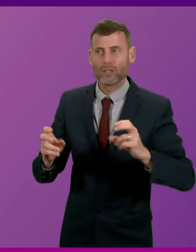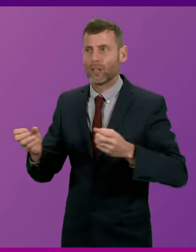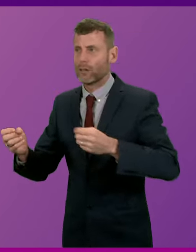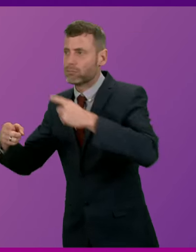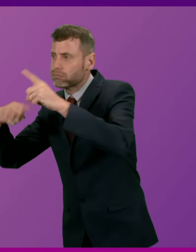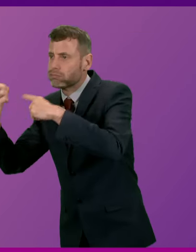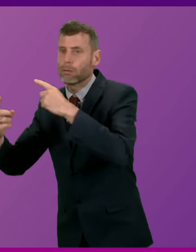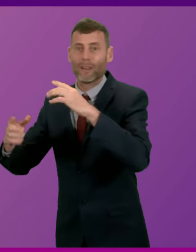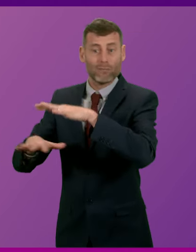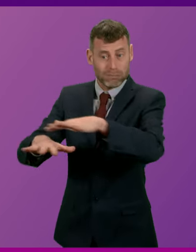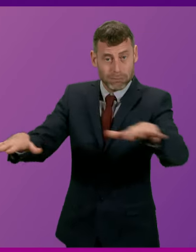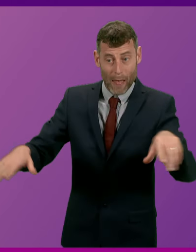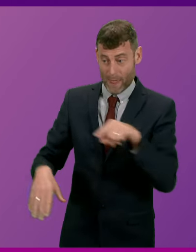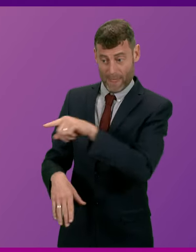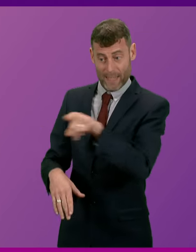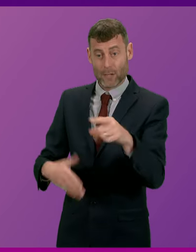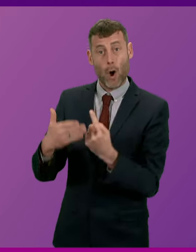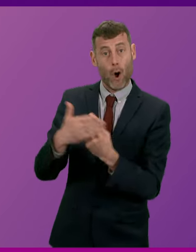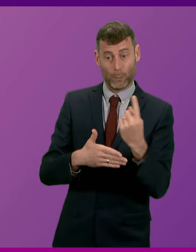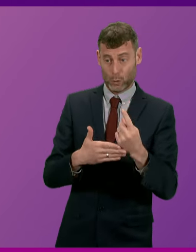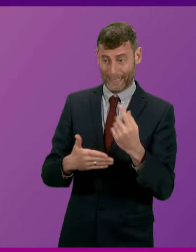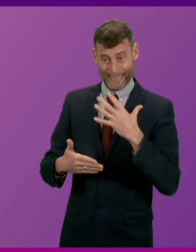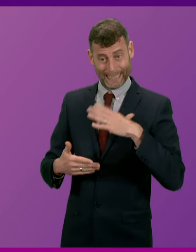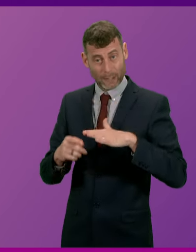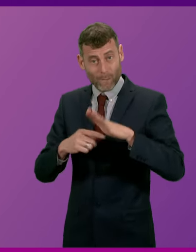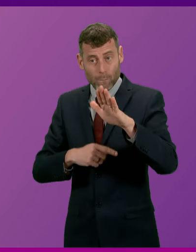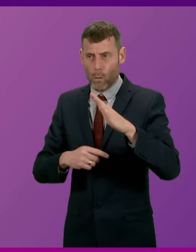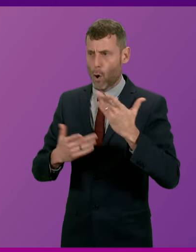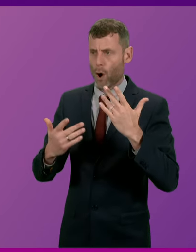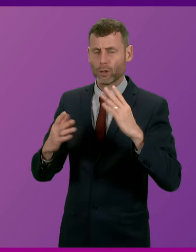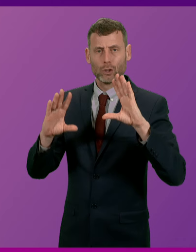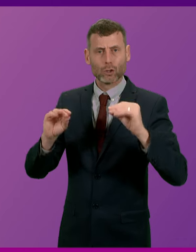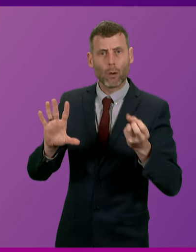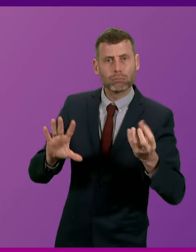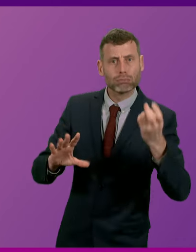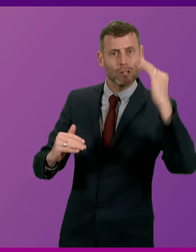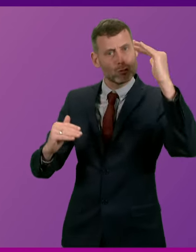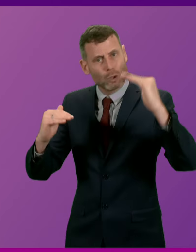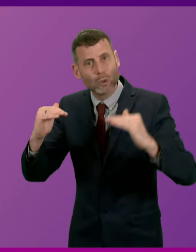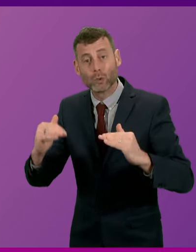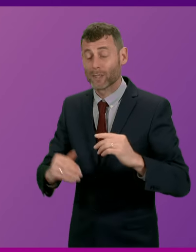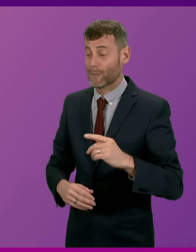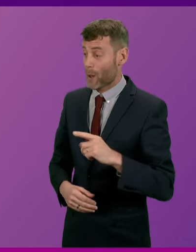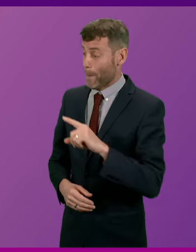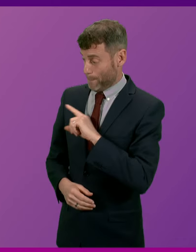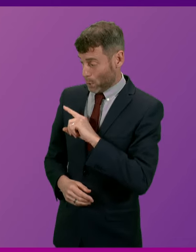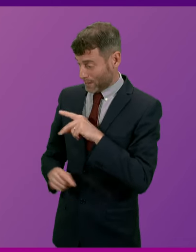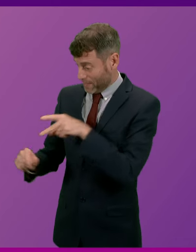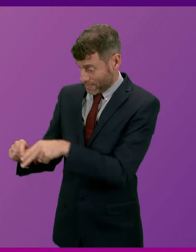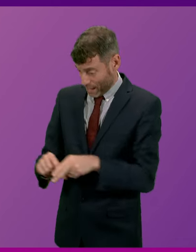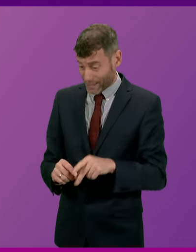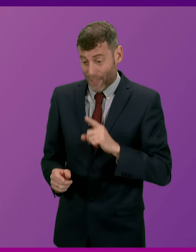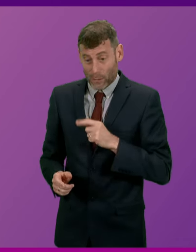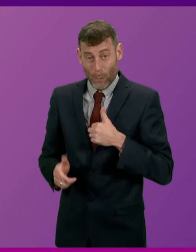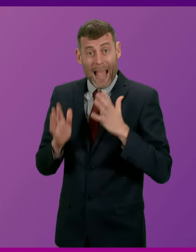economic growth opportunities. That's why, last week, we affirmed the Scottish Government's unwavering commitment to deliver net zero by 2045, and